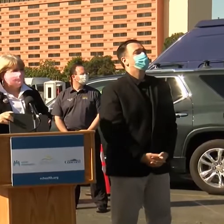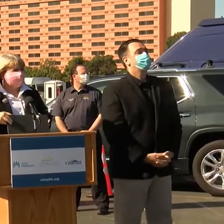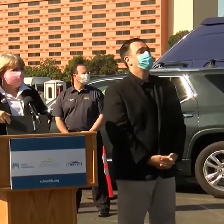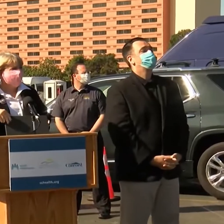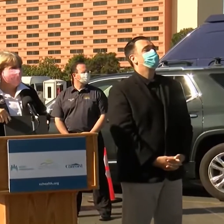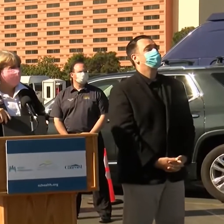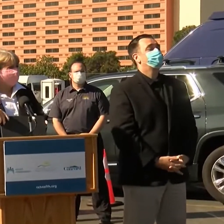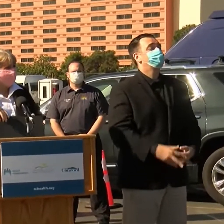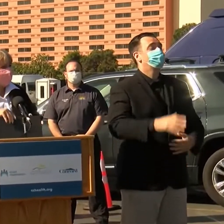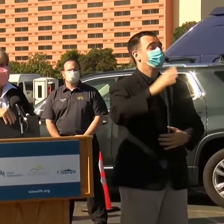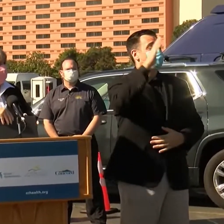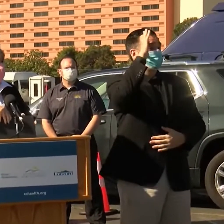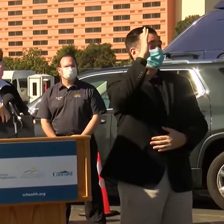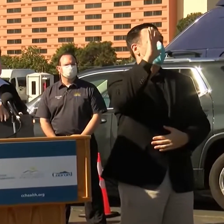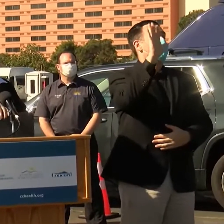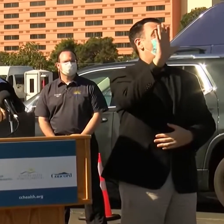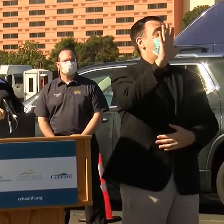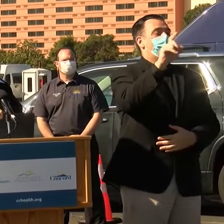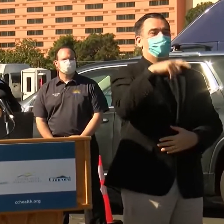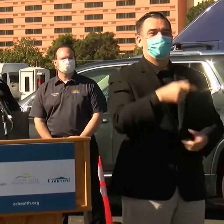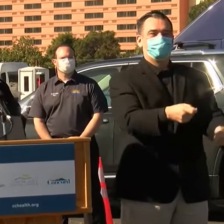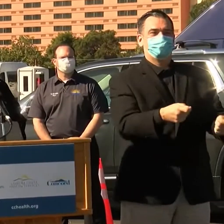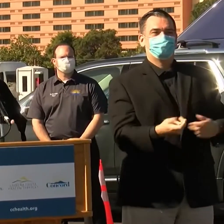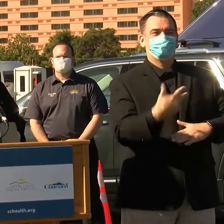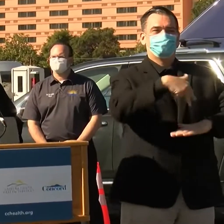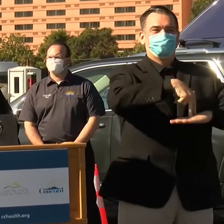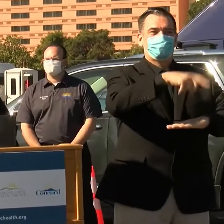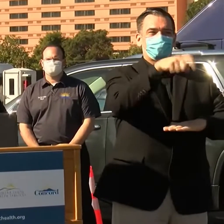Five foot tall, got to have the stool.